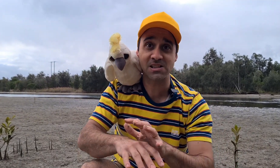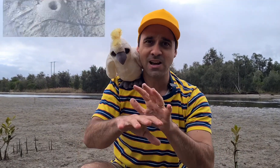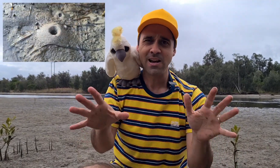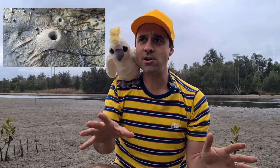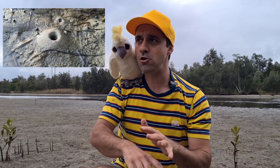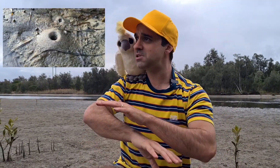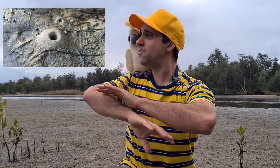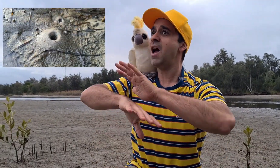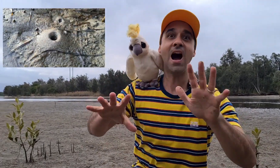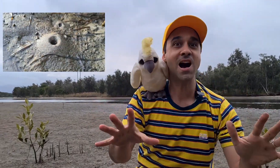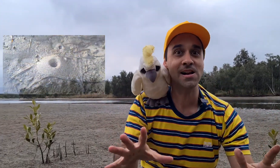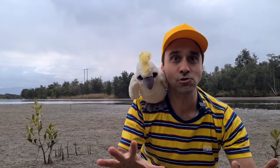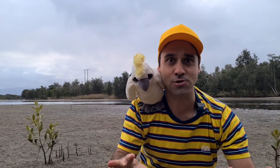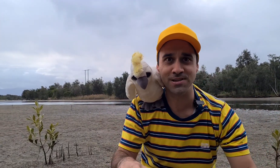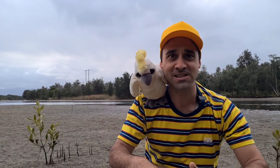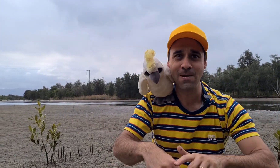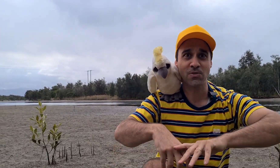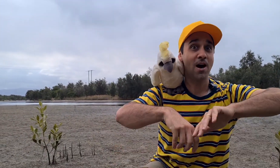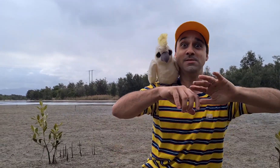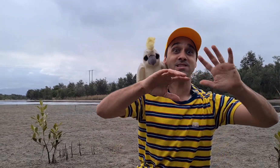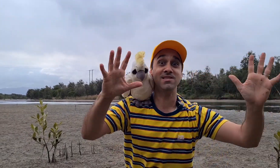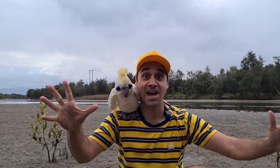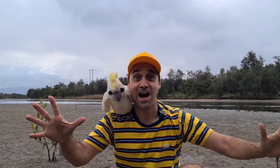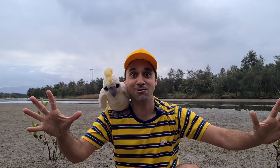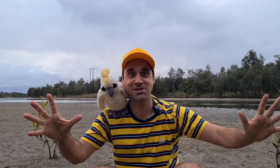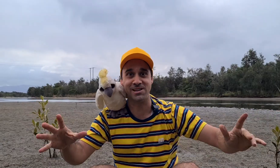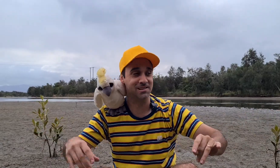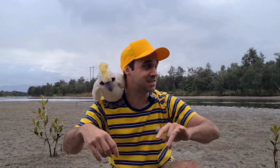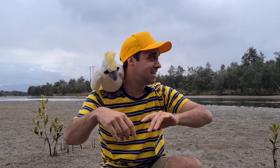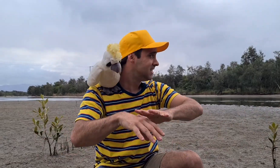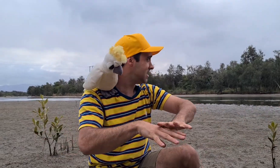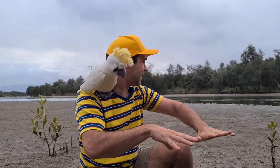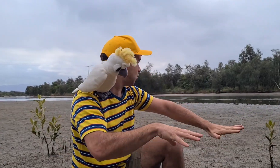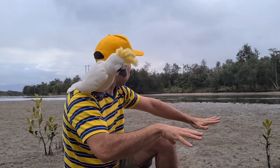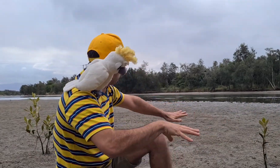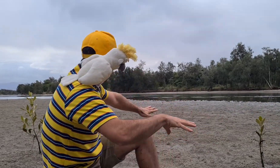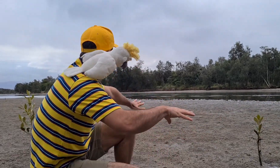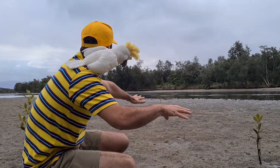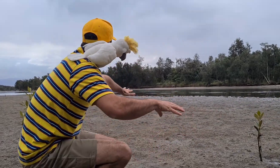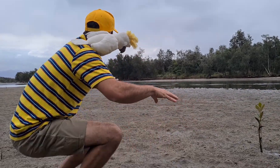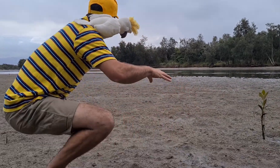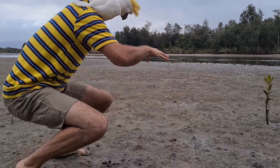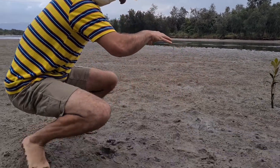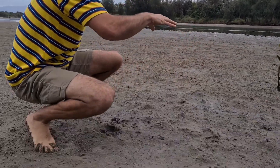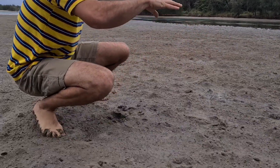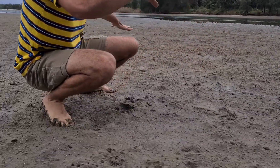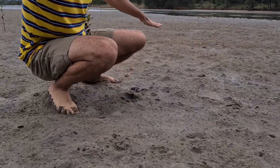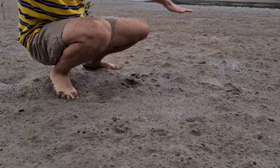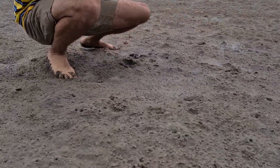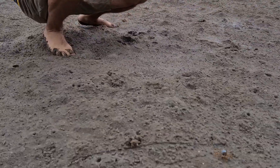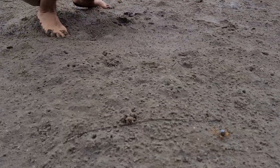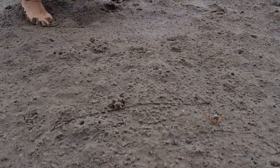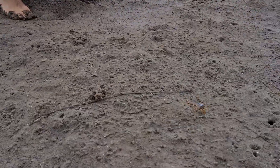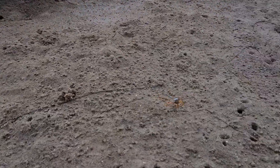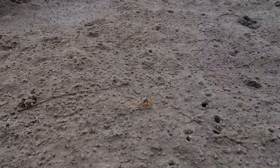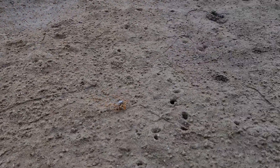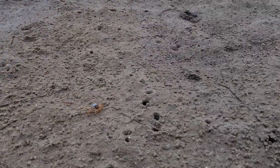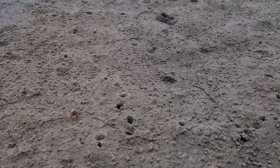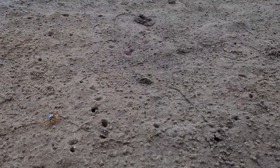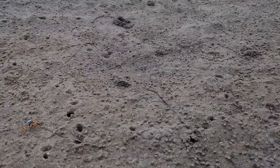in groups of hundreds, sometimes thousands. So they can all march together over the